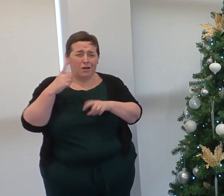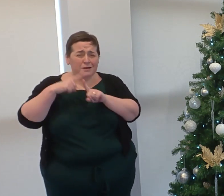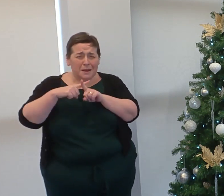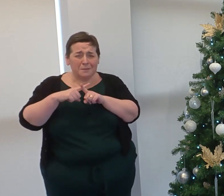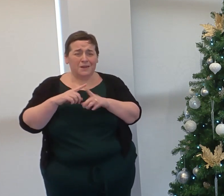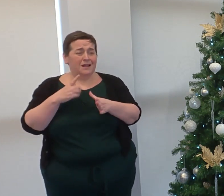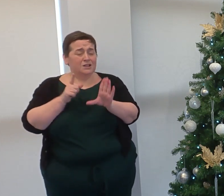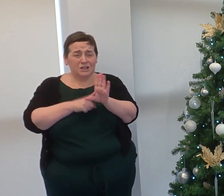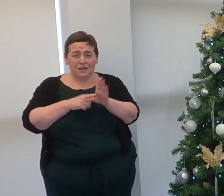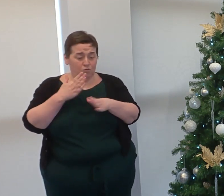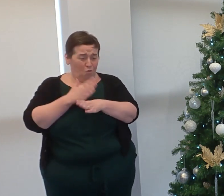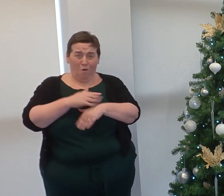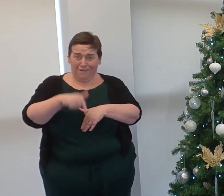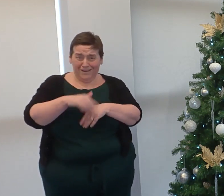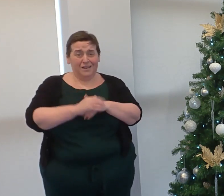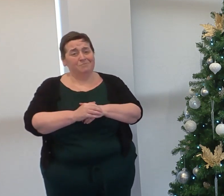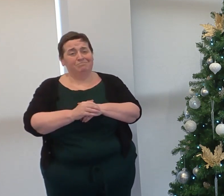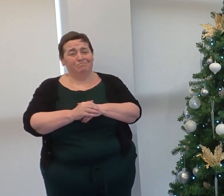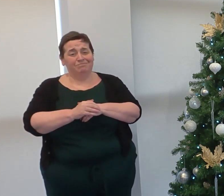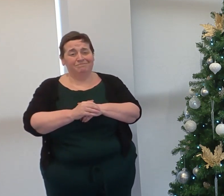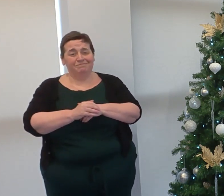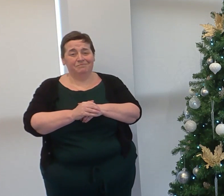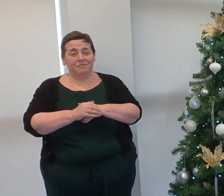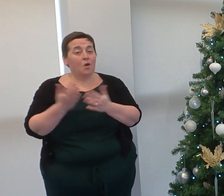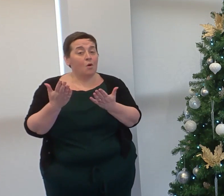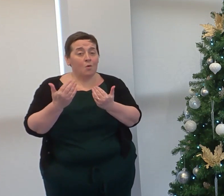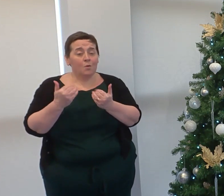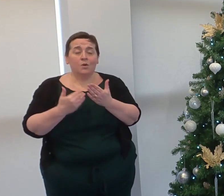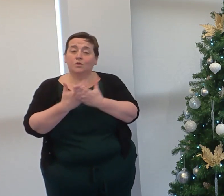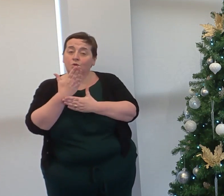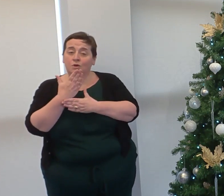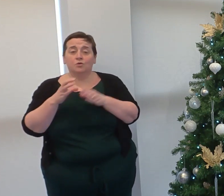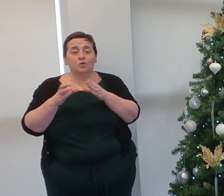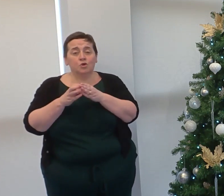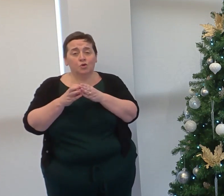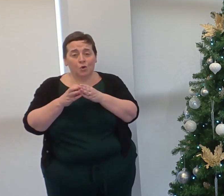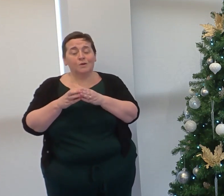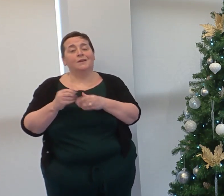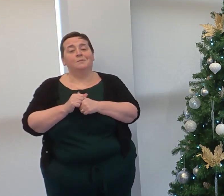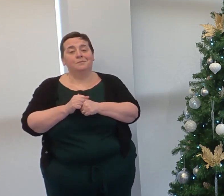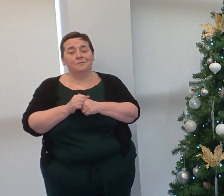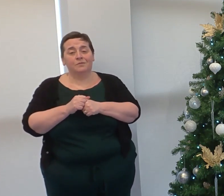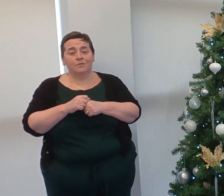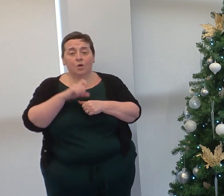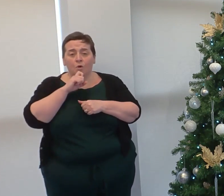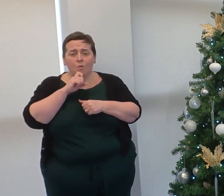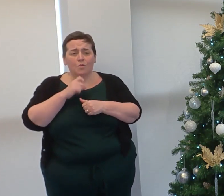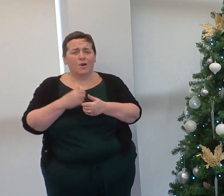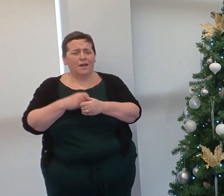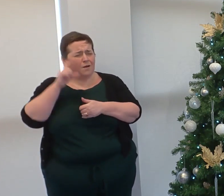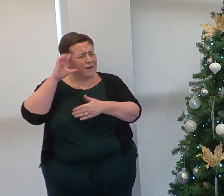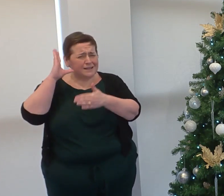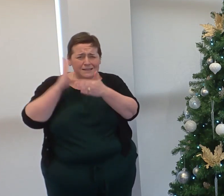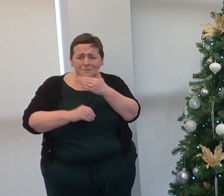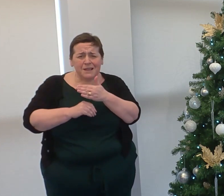30 plus years of service at South Lanarkshire College. We also welcome new team members who bring